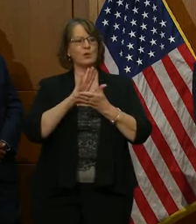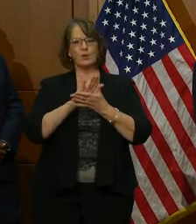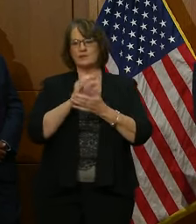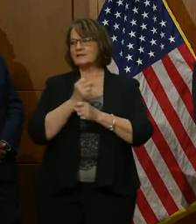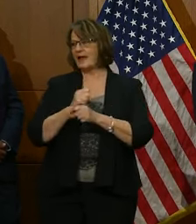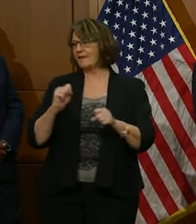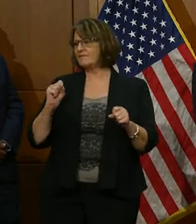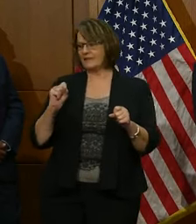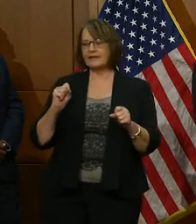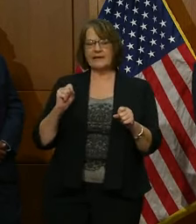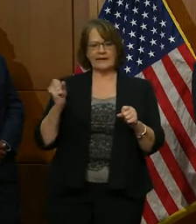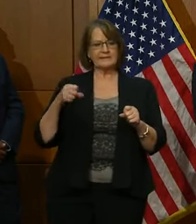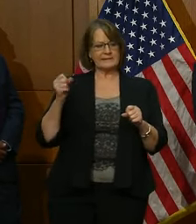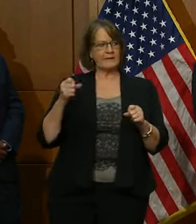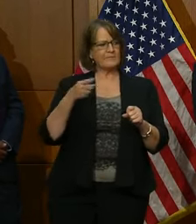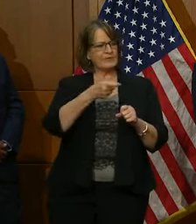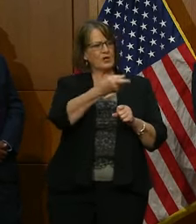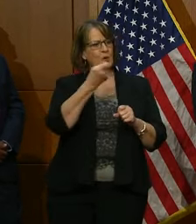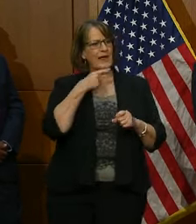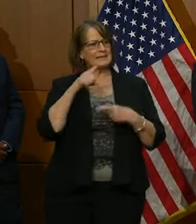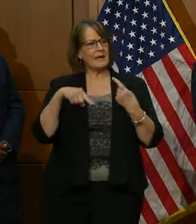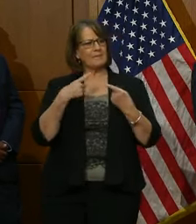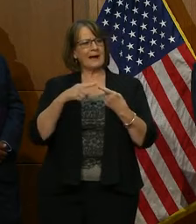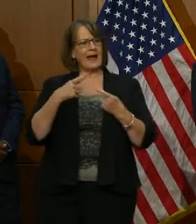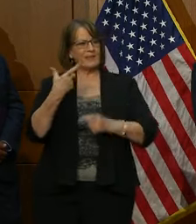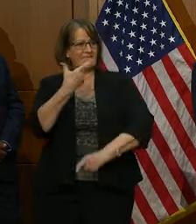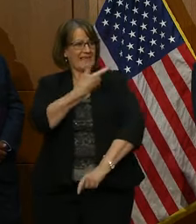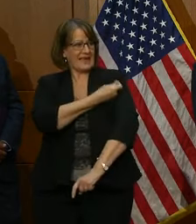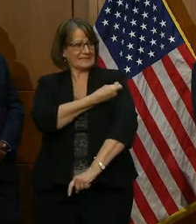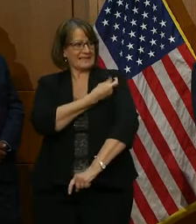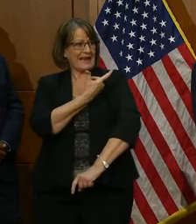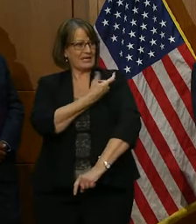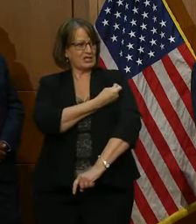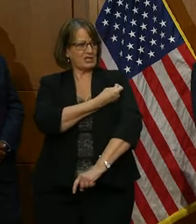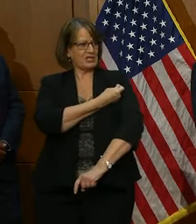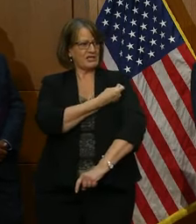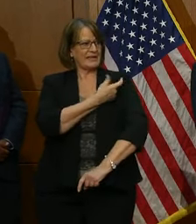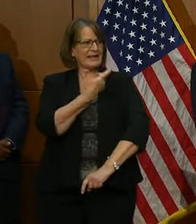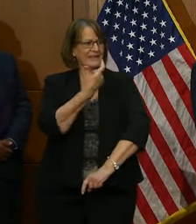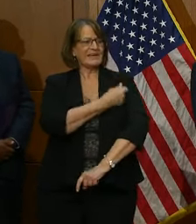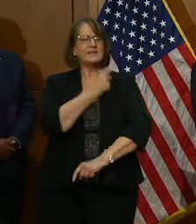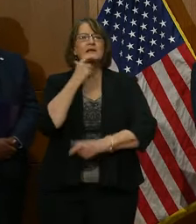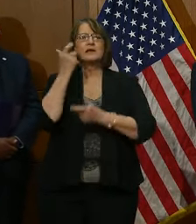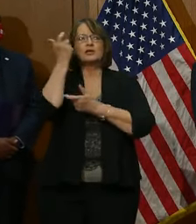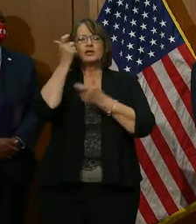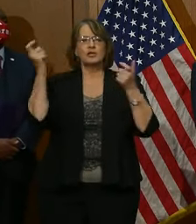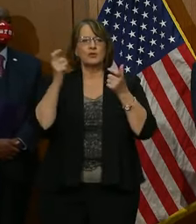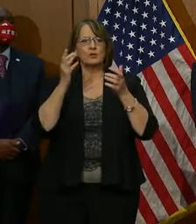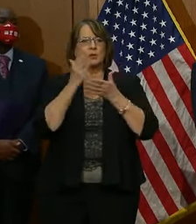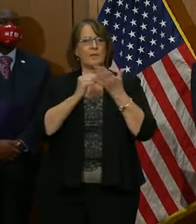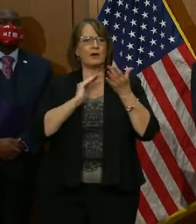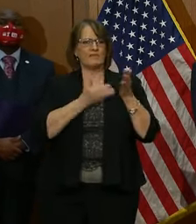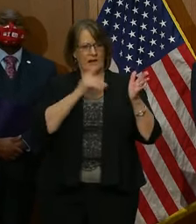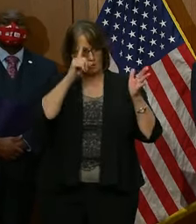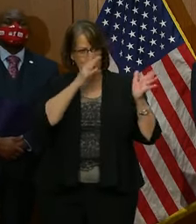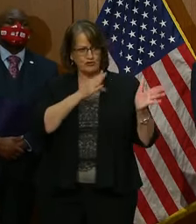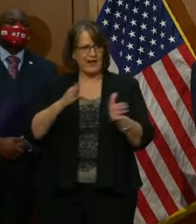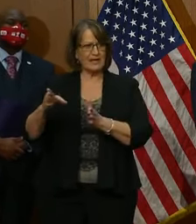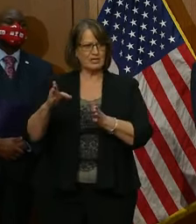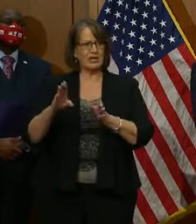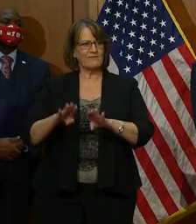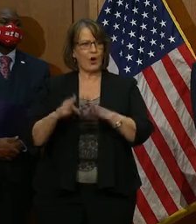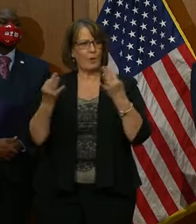You asked a question also about vaccinations, and vaccination is a huge part of the strategy for getting our schools open.